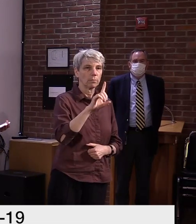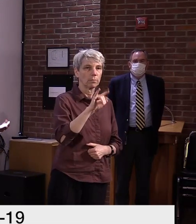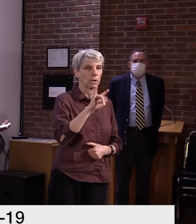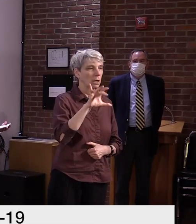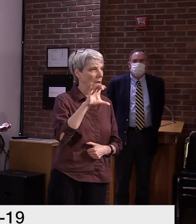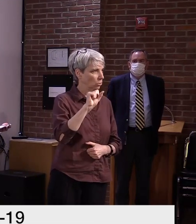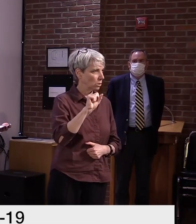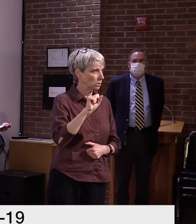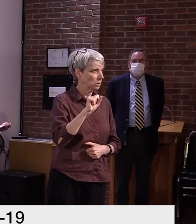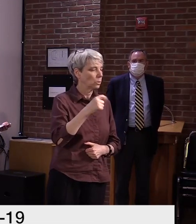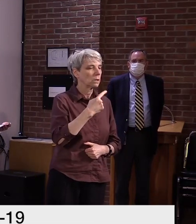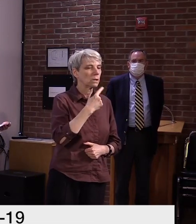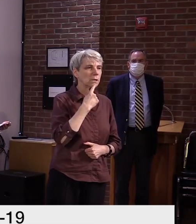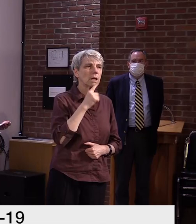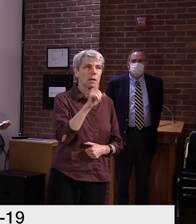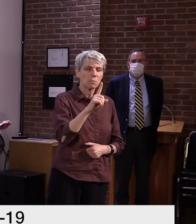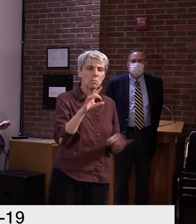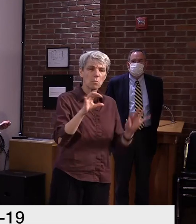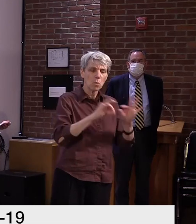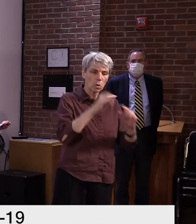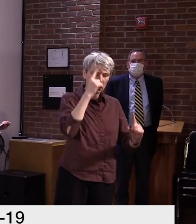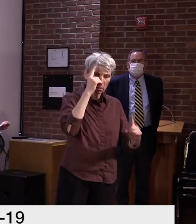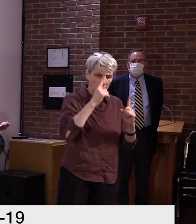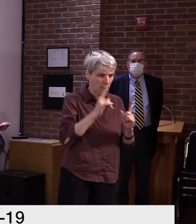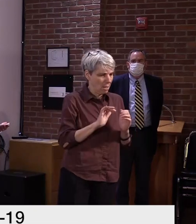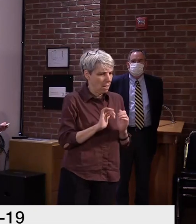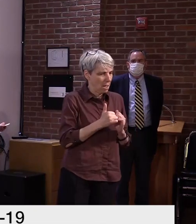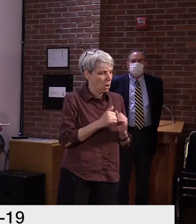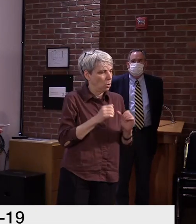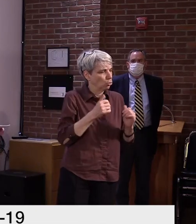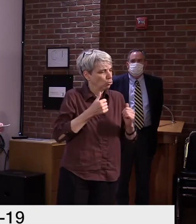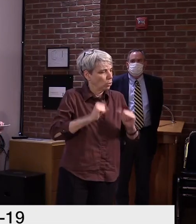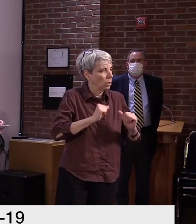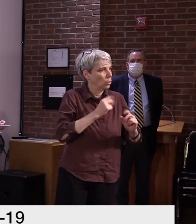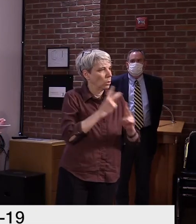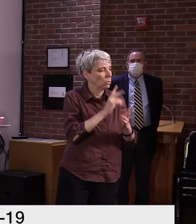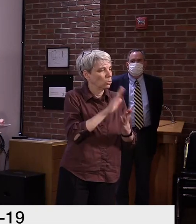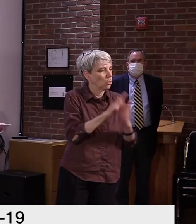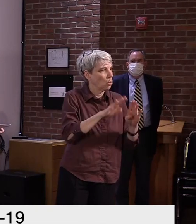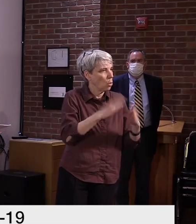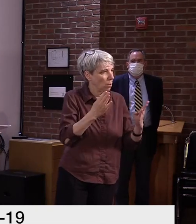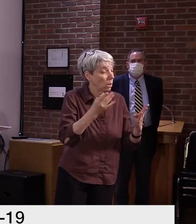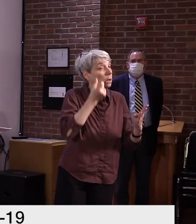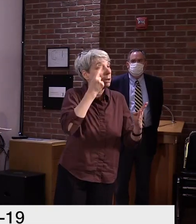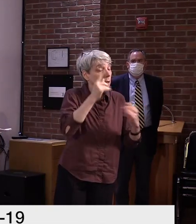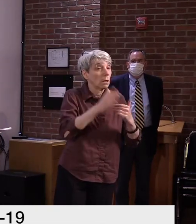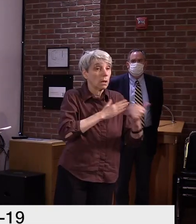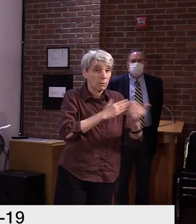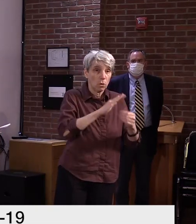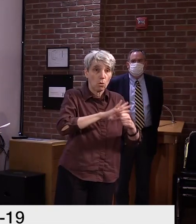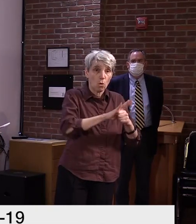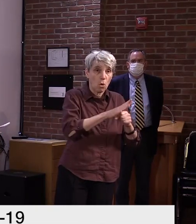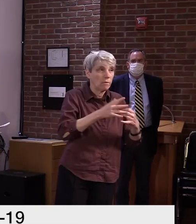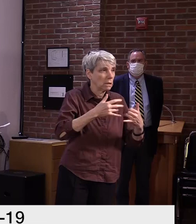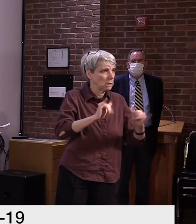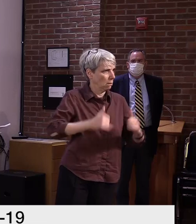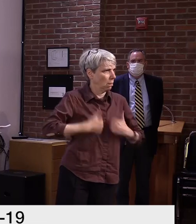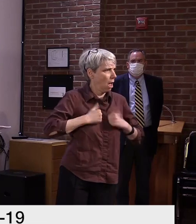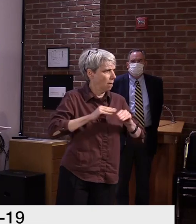paid towards strategies that allow schools to remain open even during periods of COVID transmission and spread.